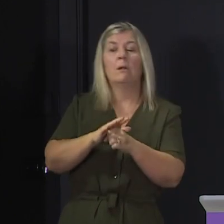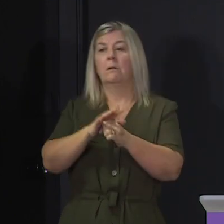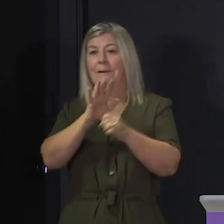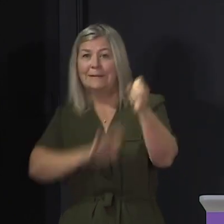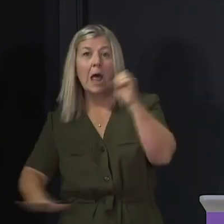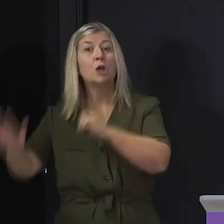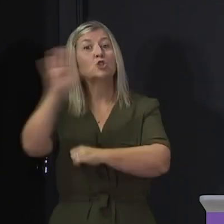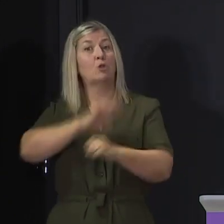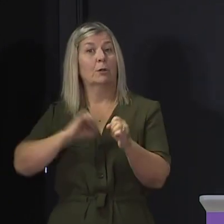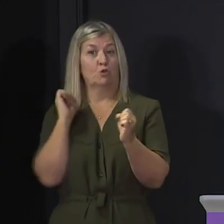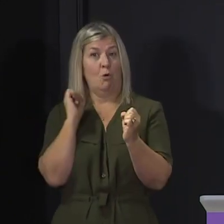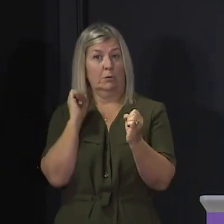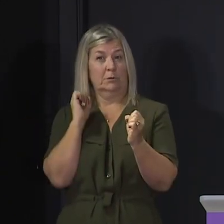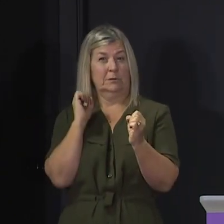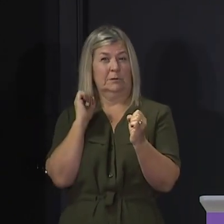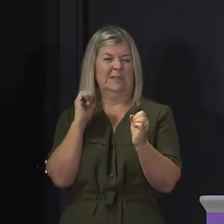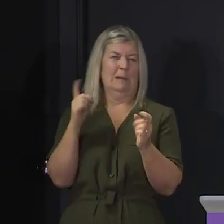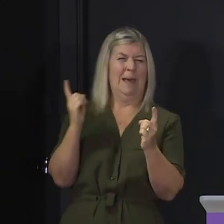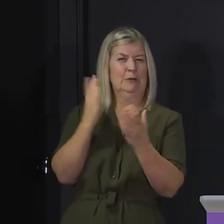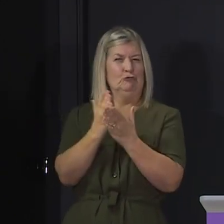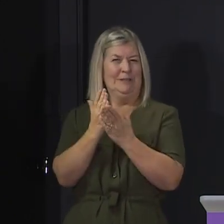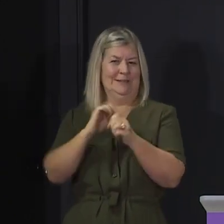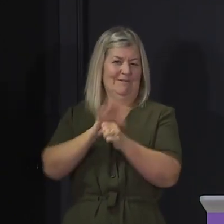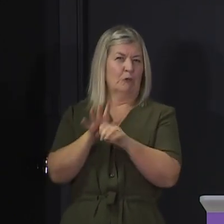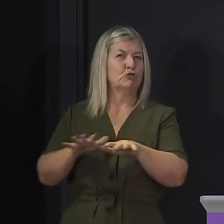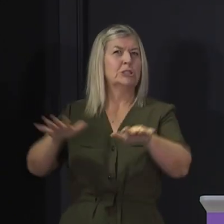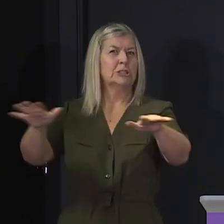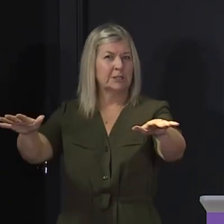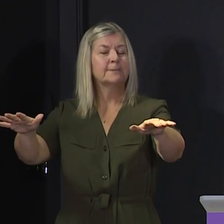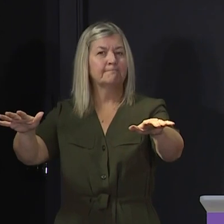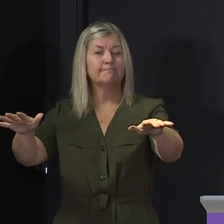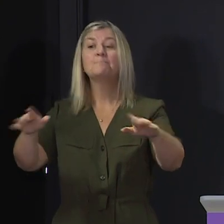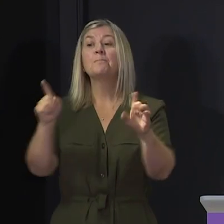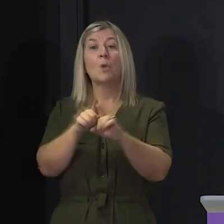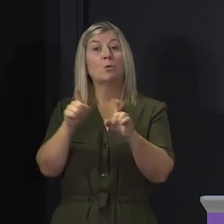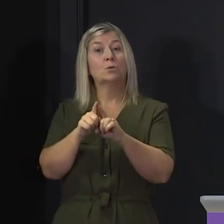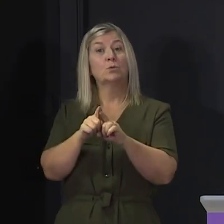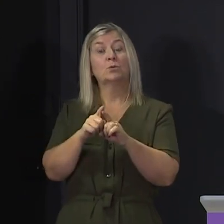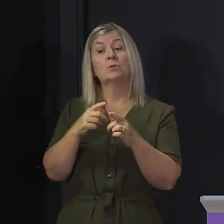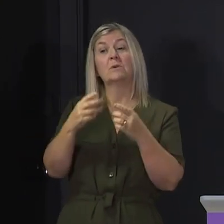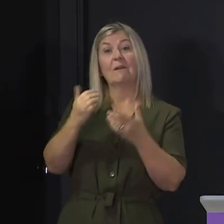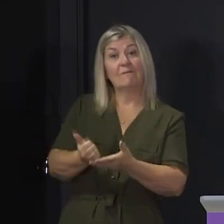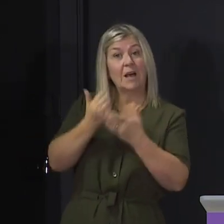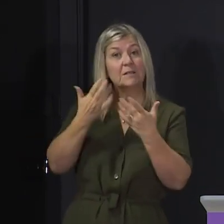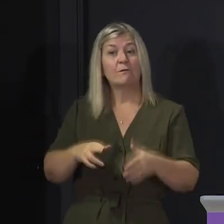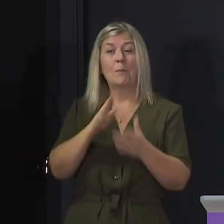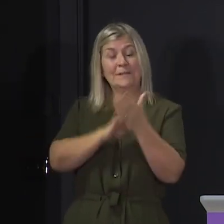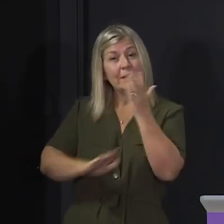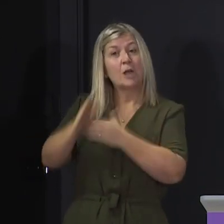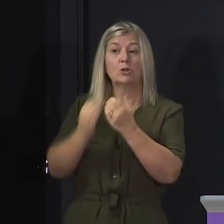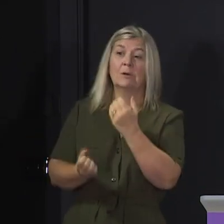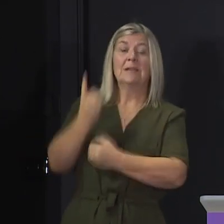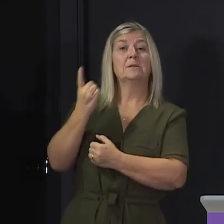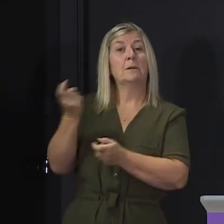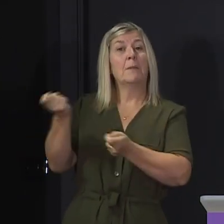depending on how the virus is spreading and we will also indicate based on the latest advice from the National Incident Management Team and our